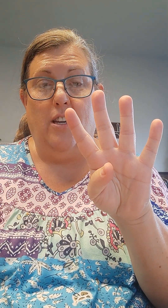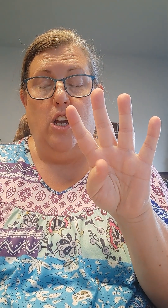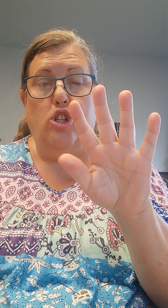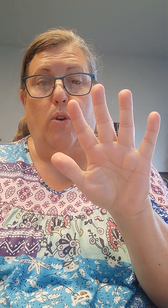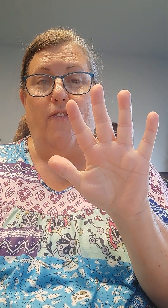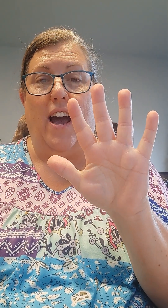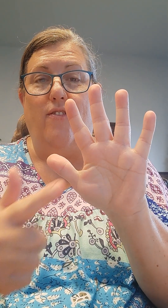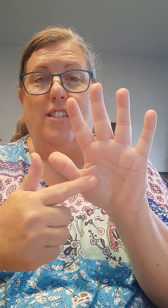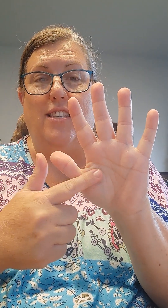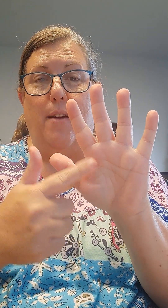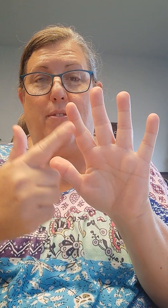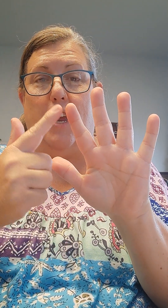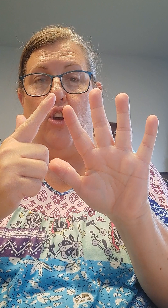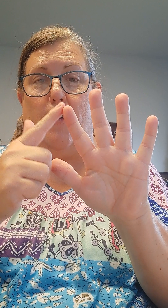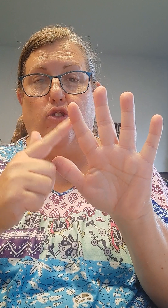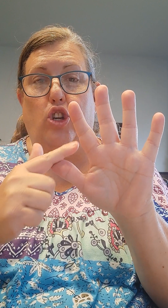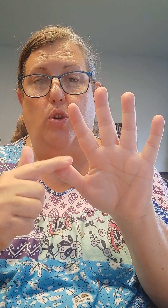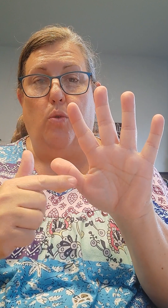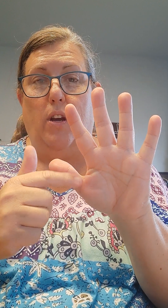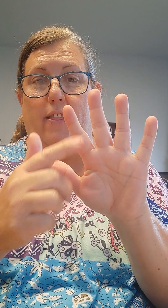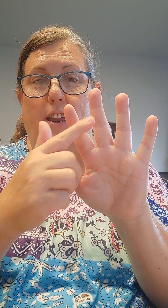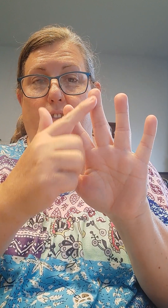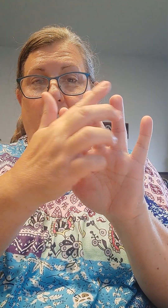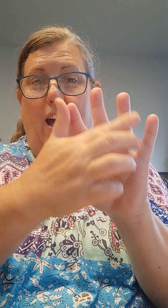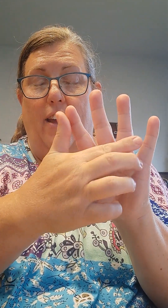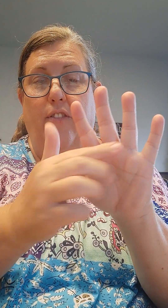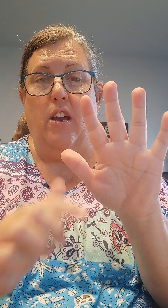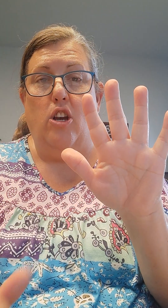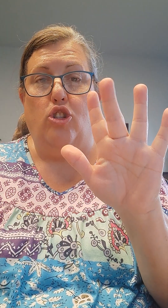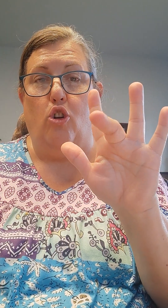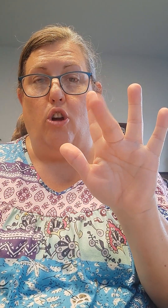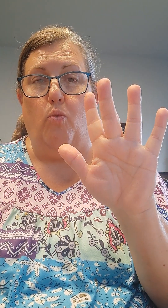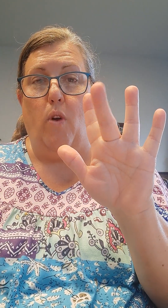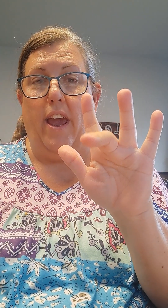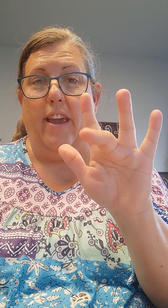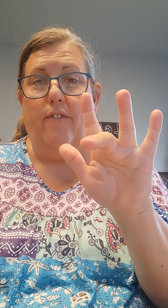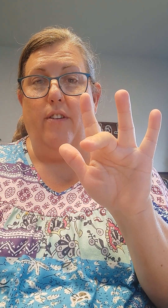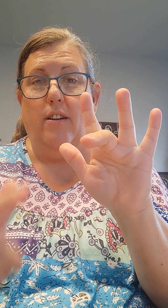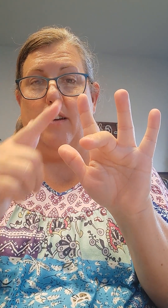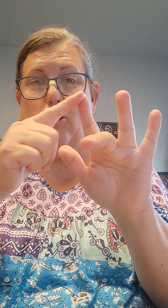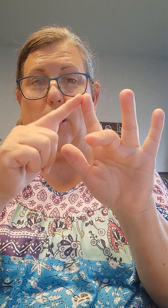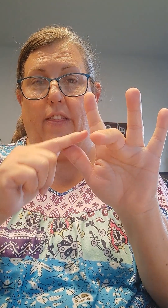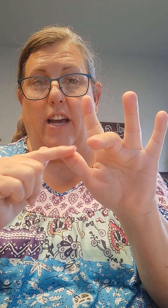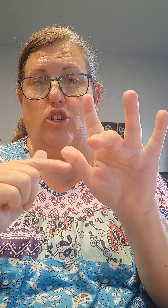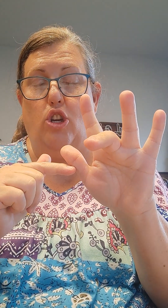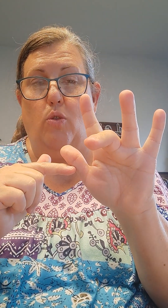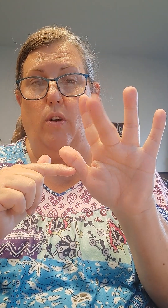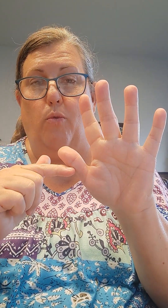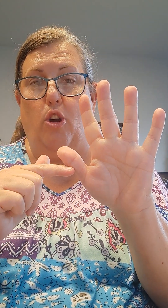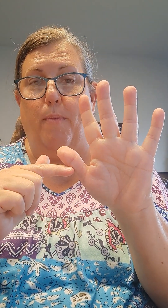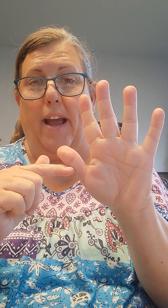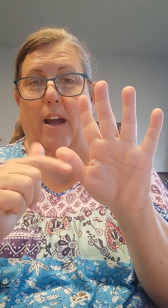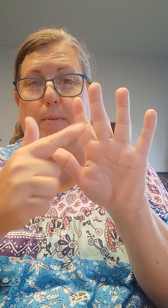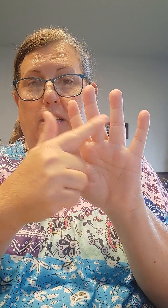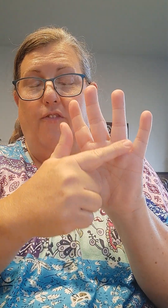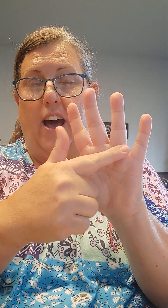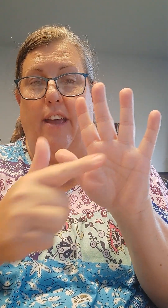Twenty-five is the same thing. You have two and then five. So you're gonna wave because you got that two and when you go back up it's five.